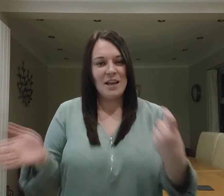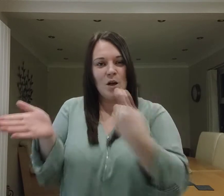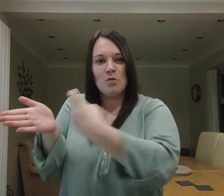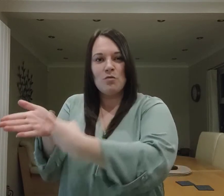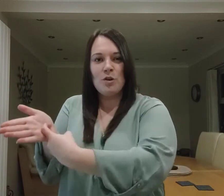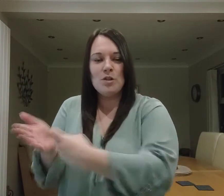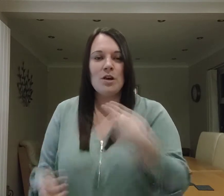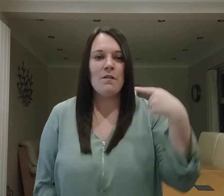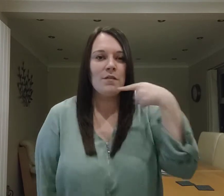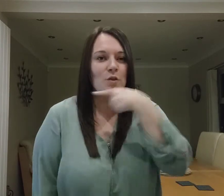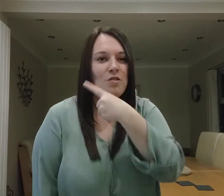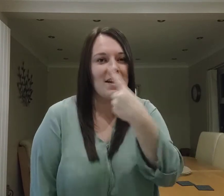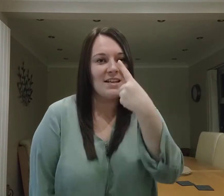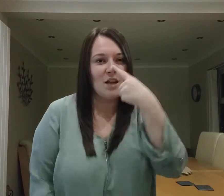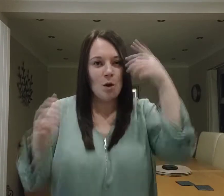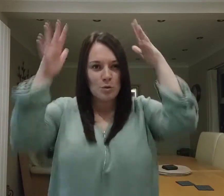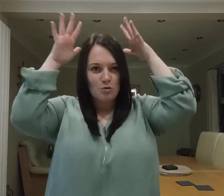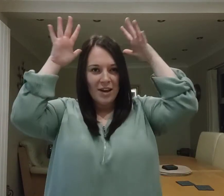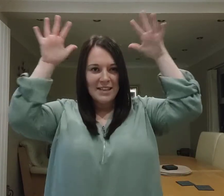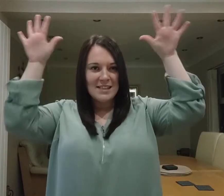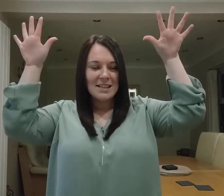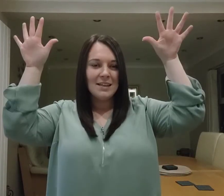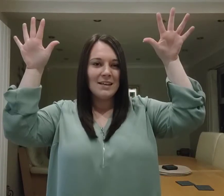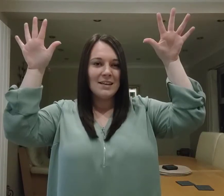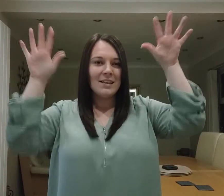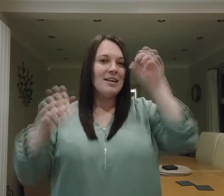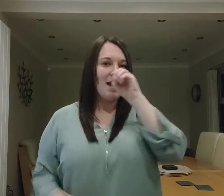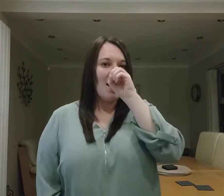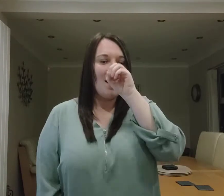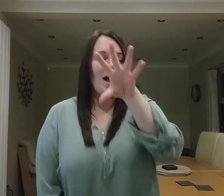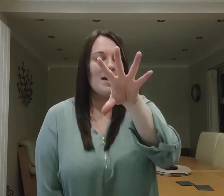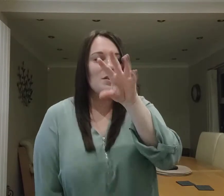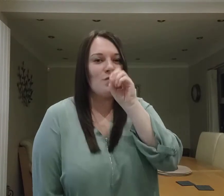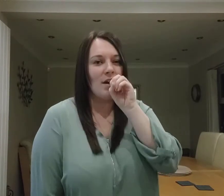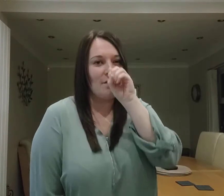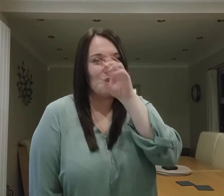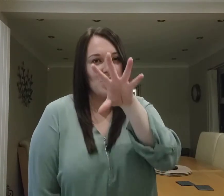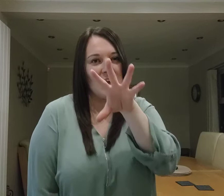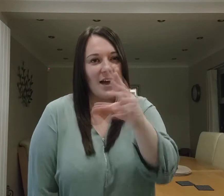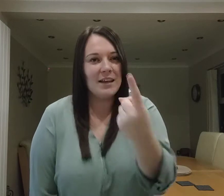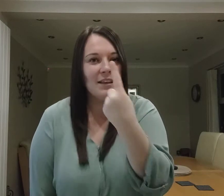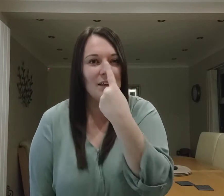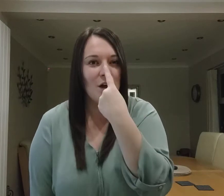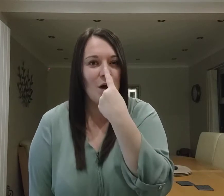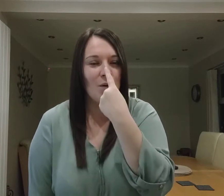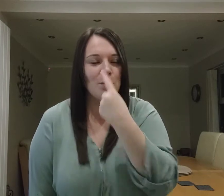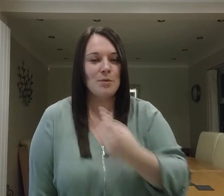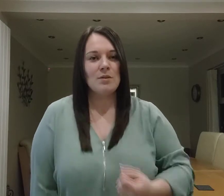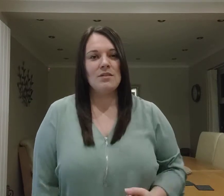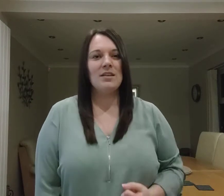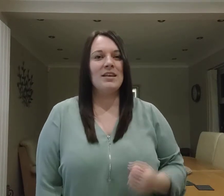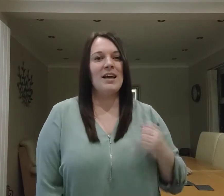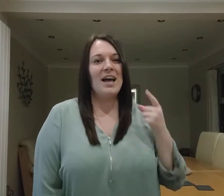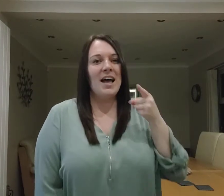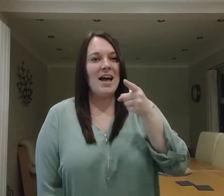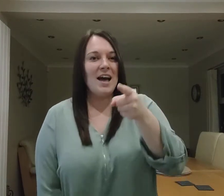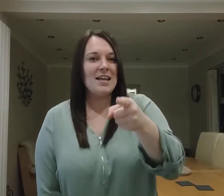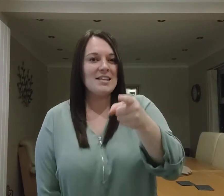Rudolph the Red-Nosed Reindeer had a very shining nose and